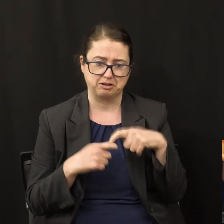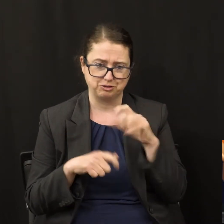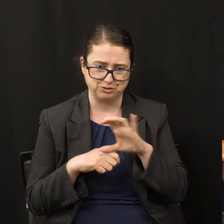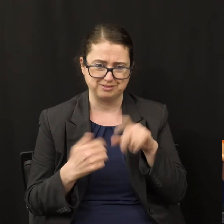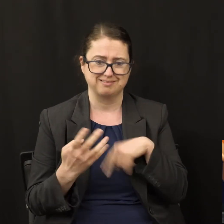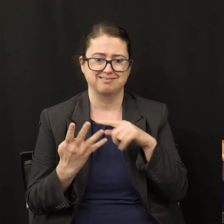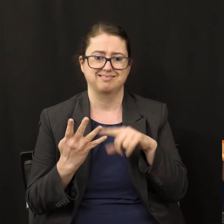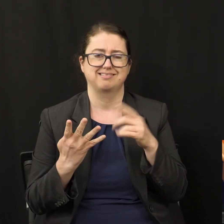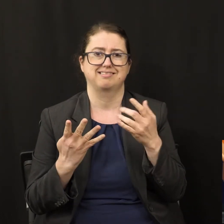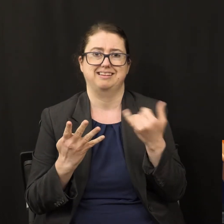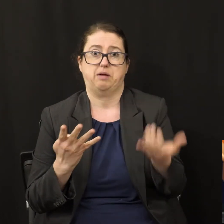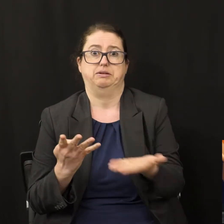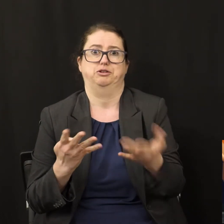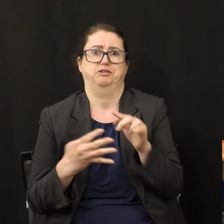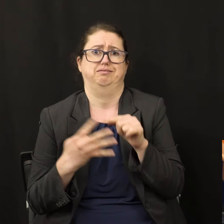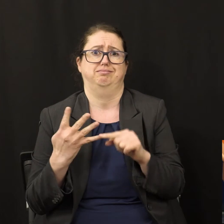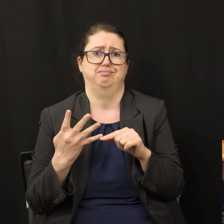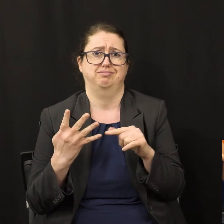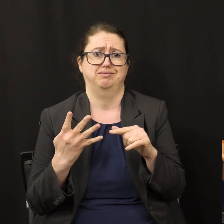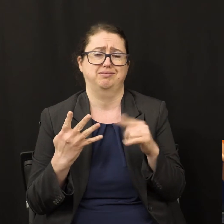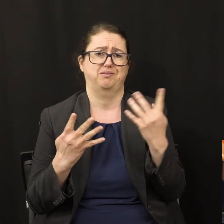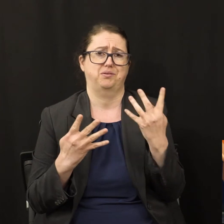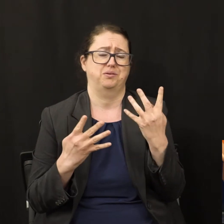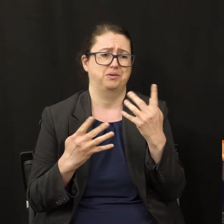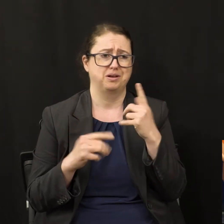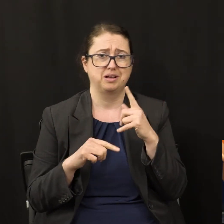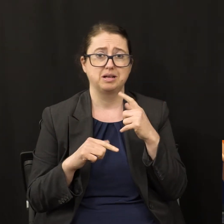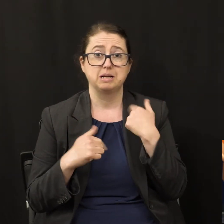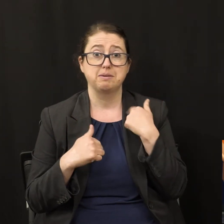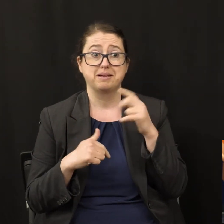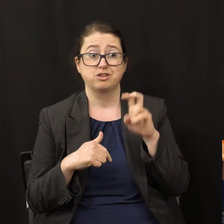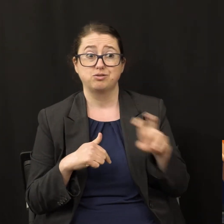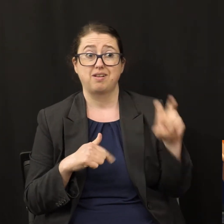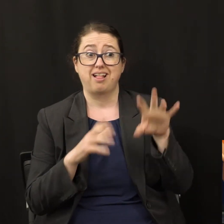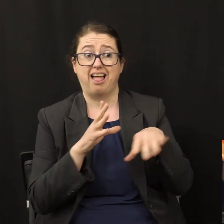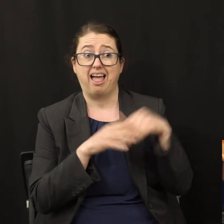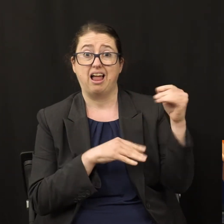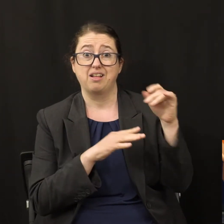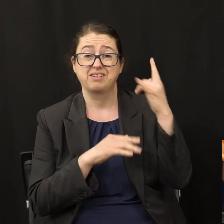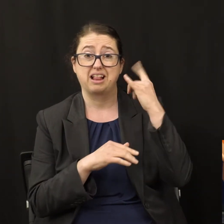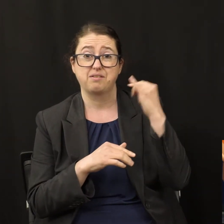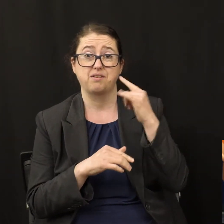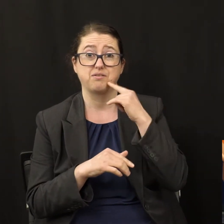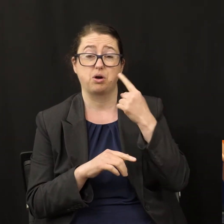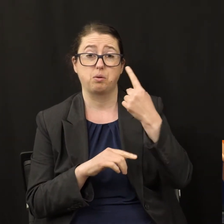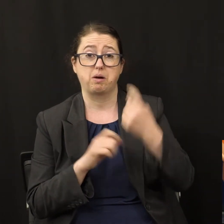here. But I have not traveled out of California for a year and two months, and I'm getting kind of edgy.